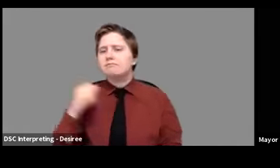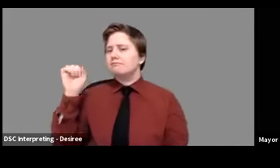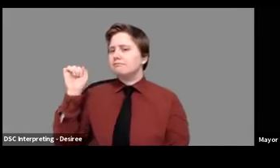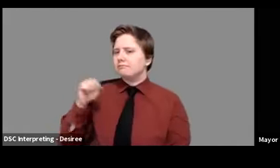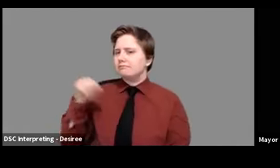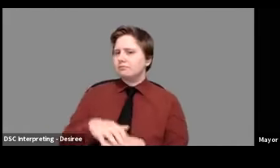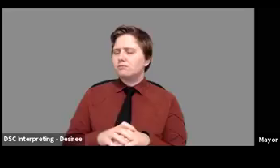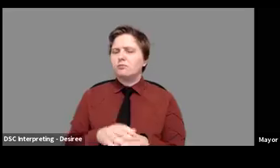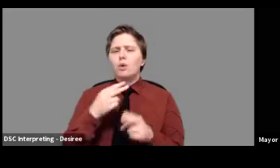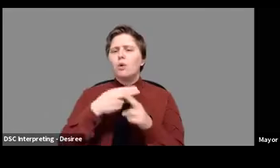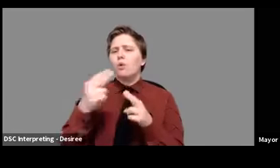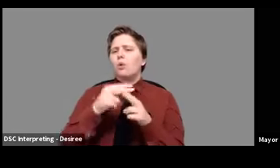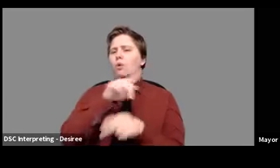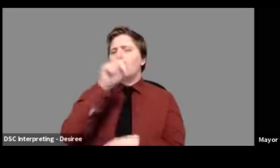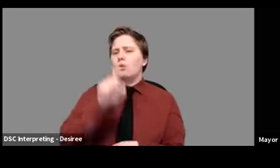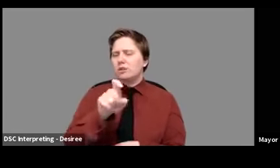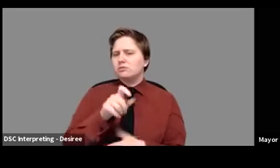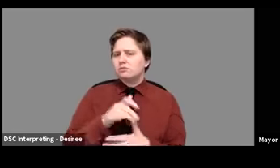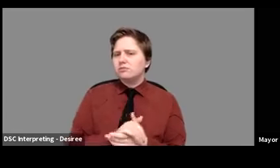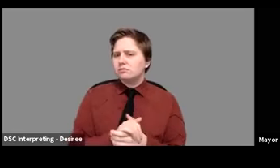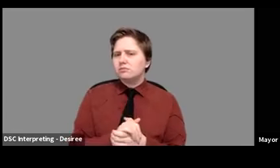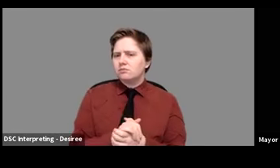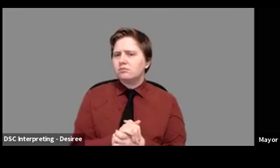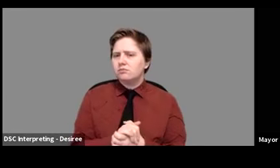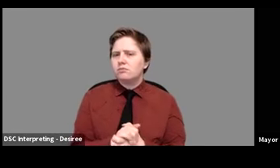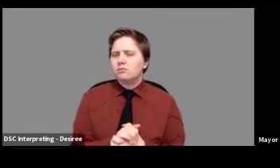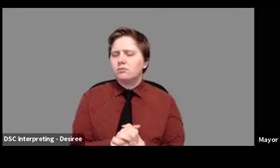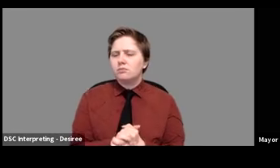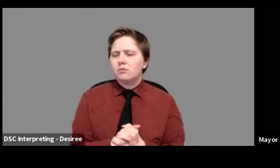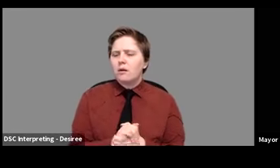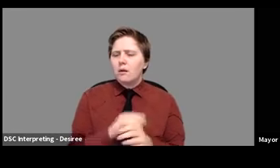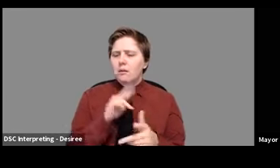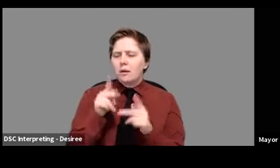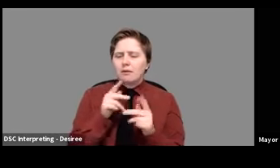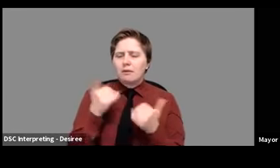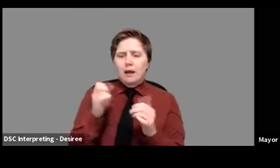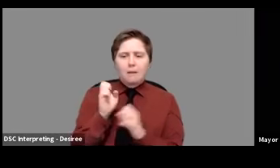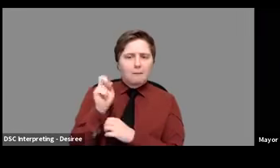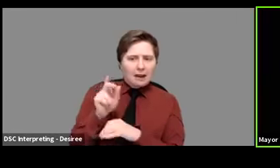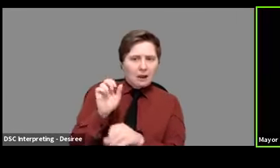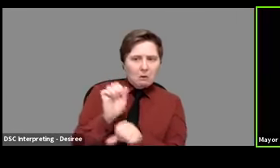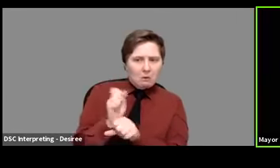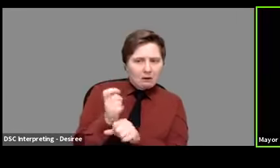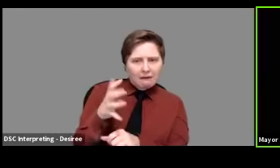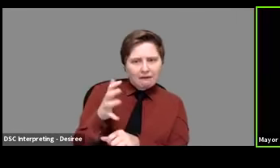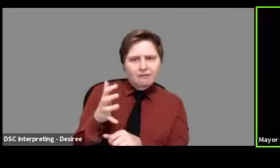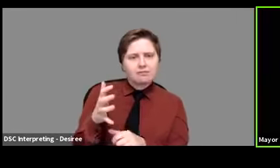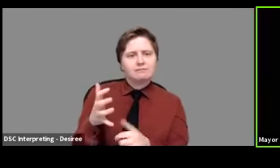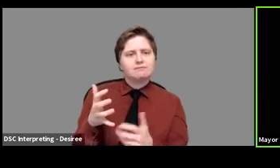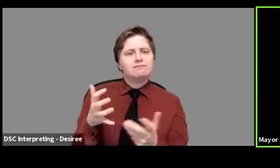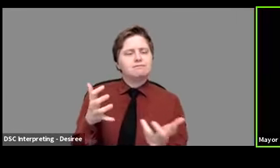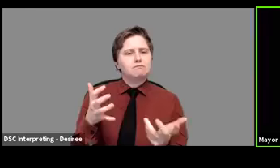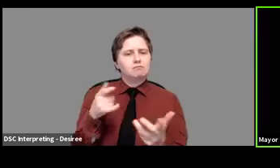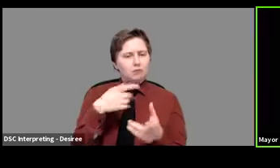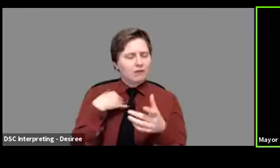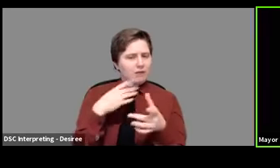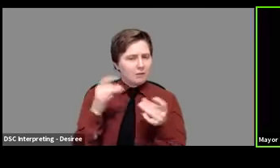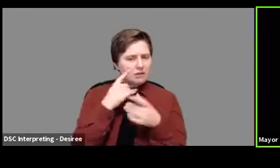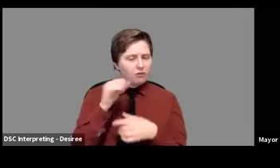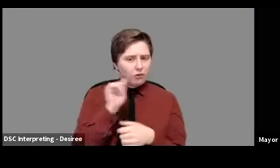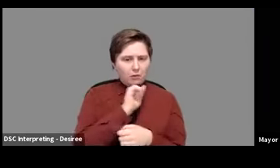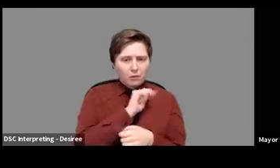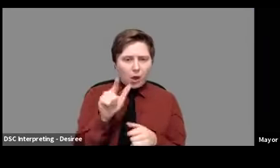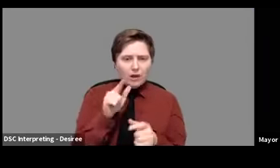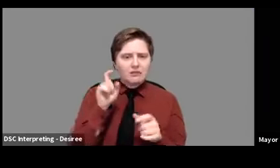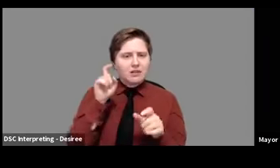Just a quick question. With people kind of going back to work now, do you have a message for all of the